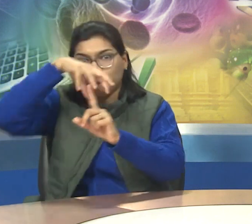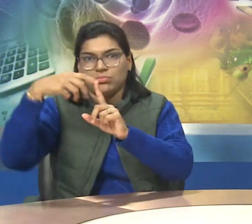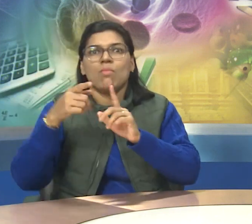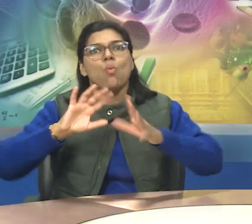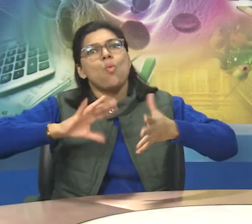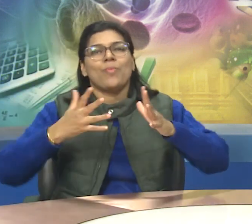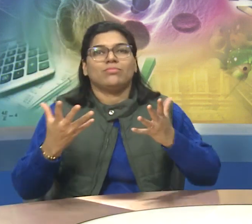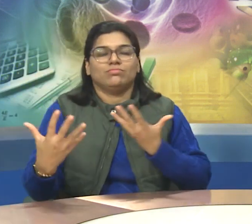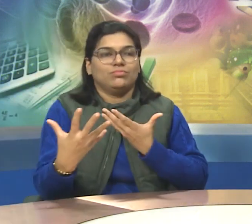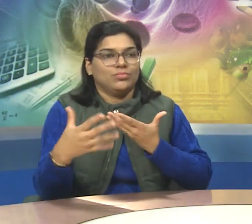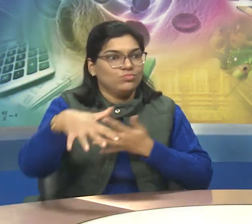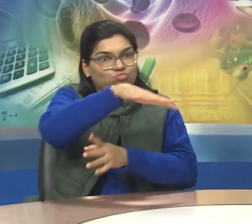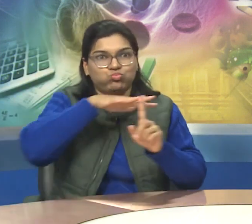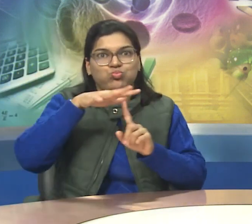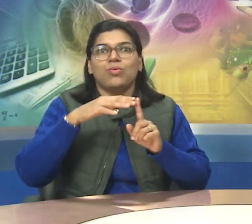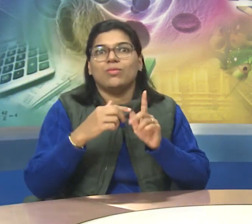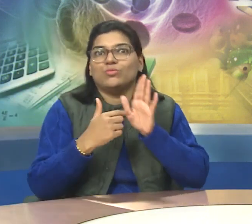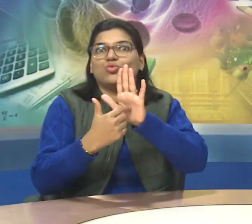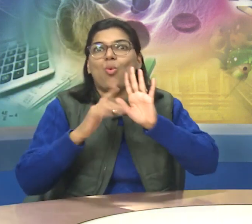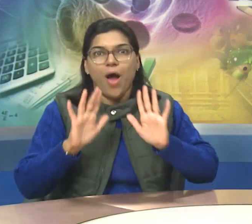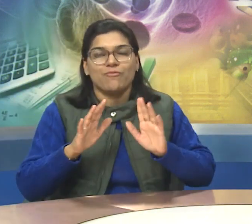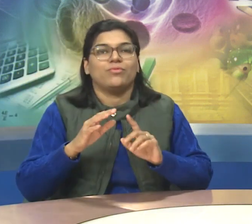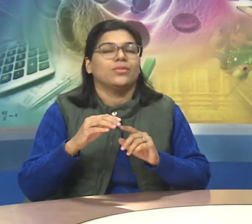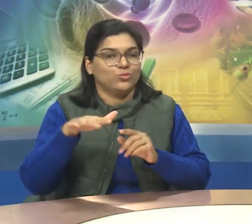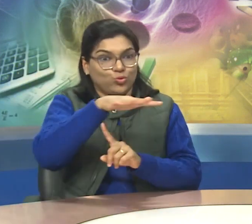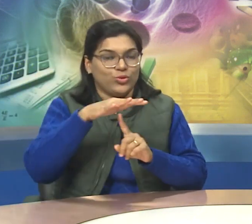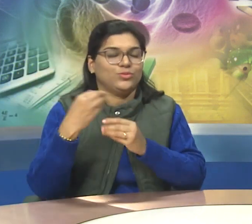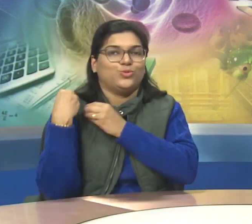country at large.